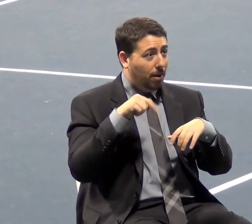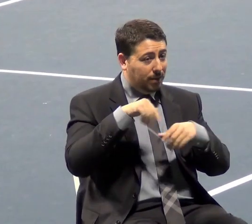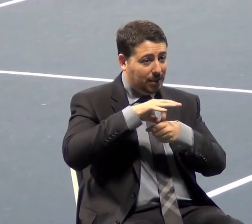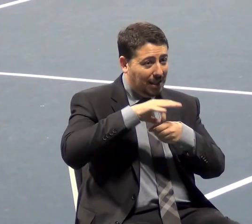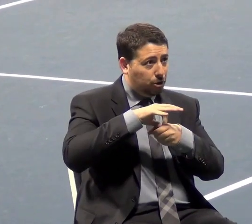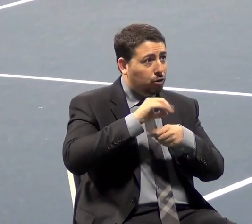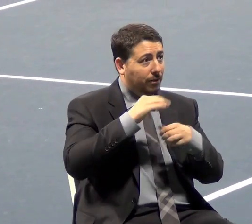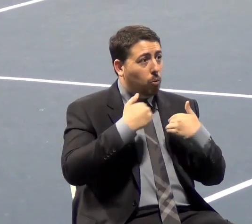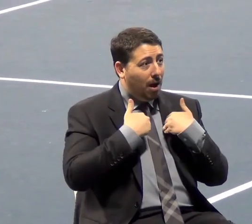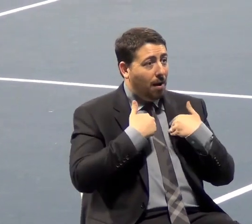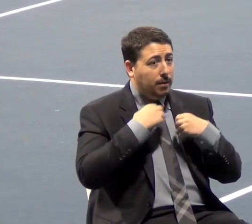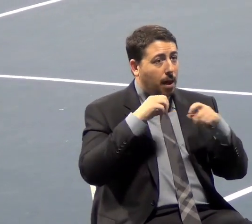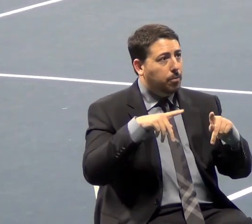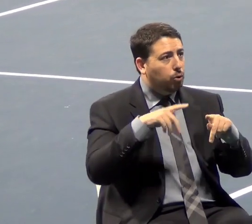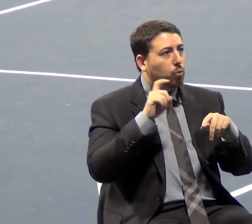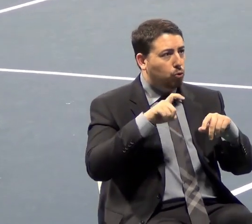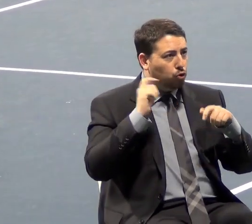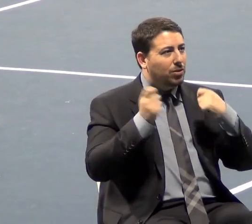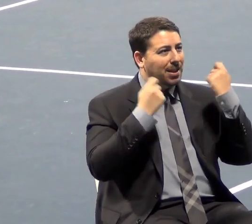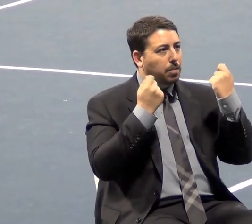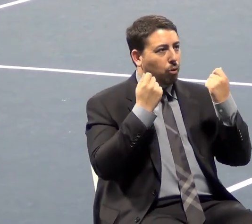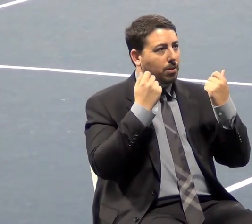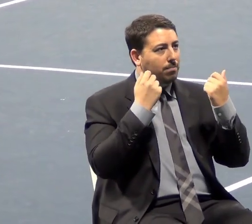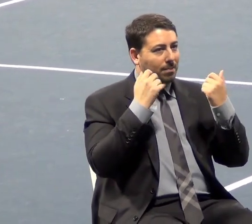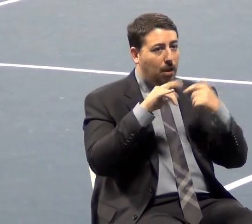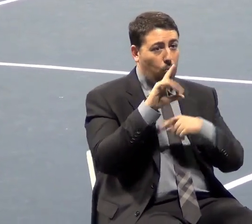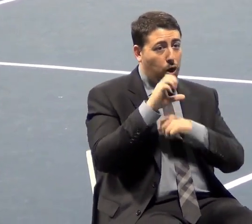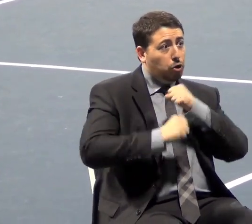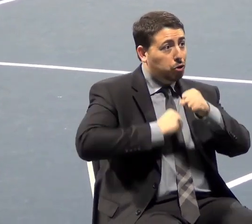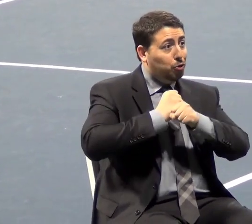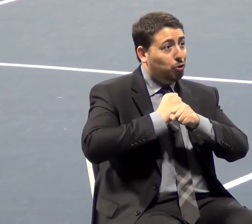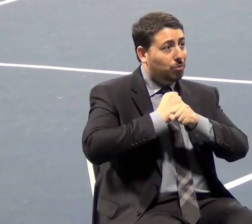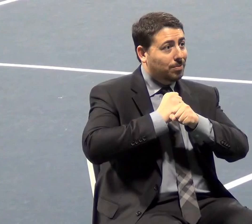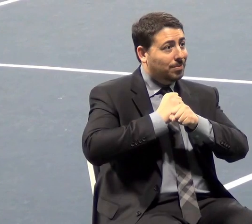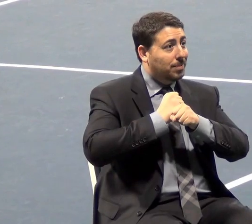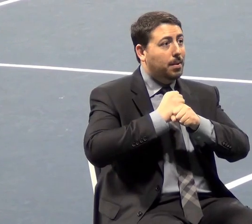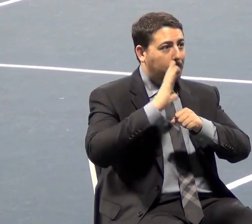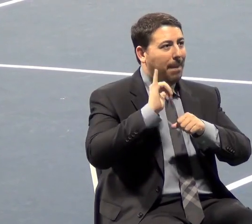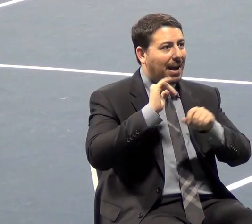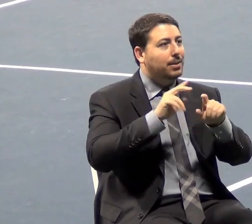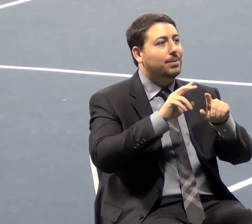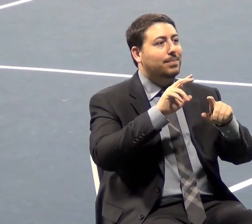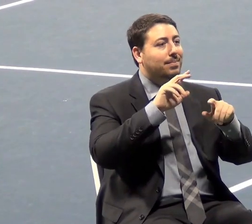opportunity, we should celebrate that 100-year anniversary by repealing the Federal Reserve Act.